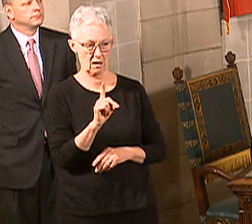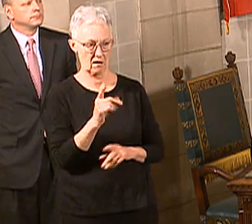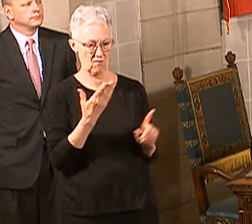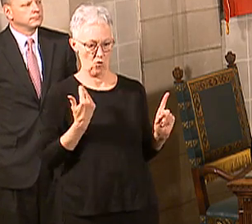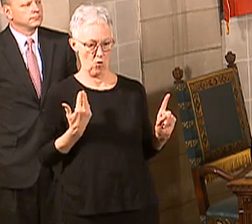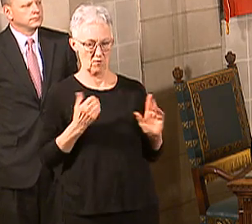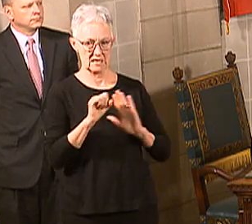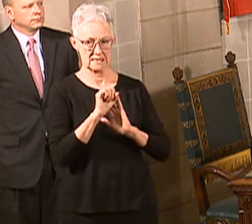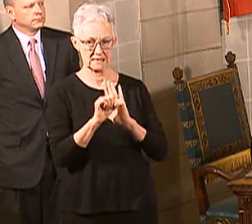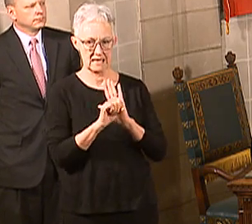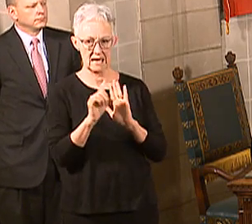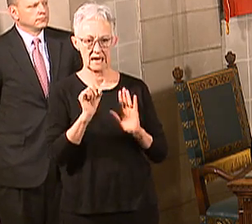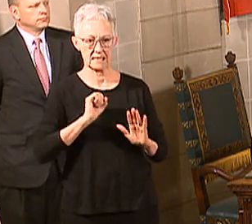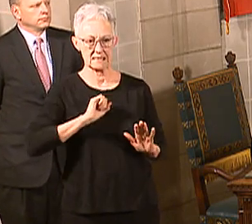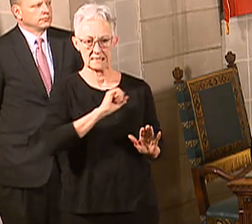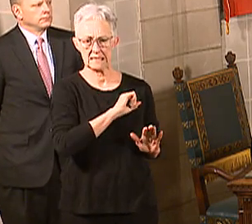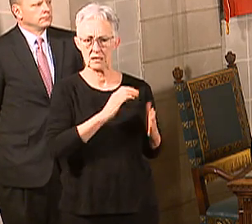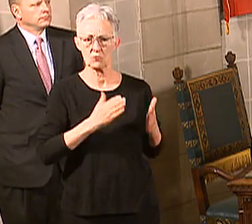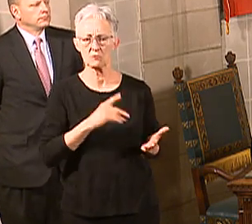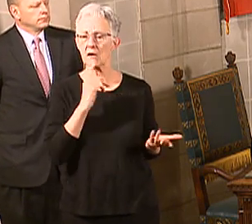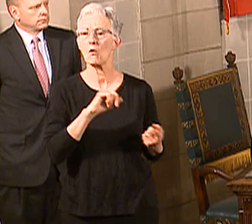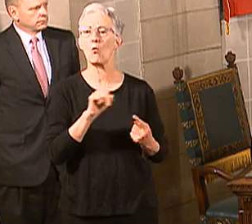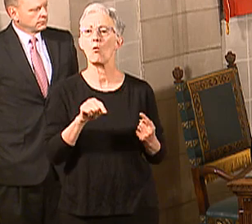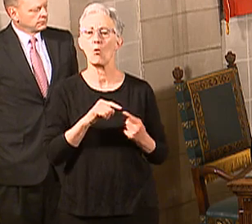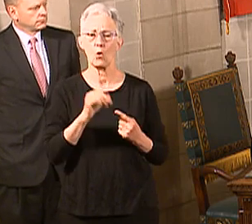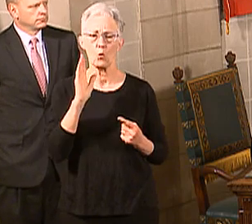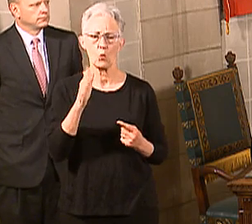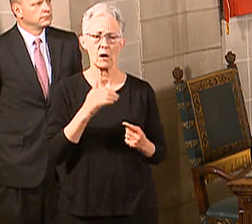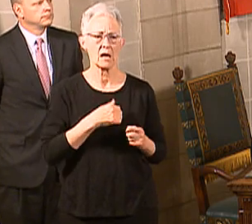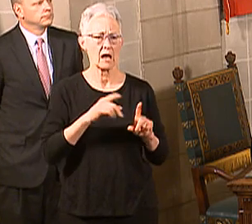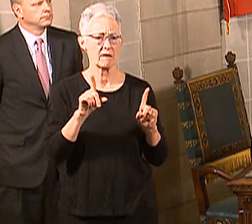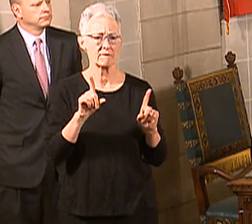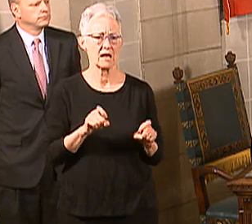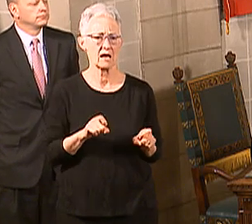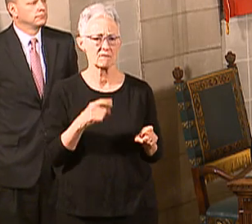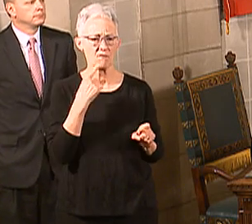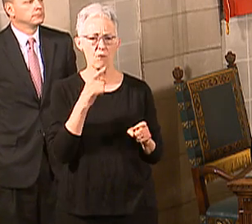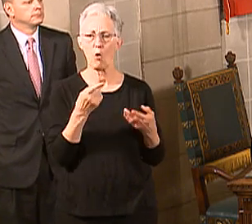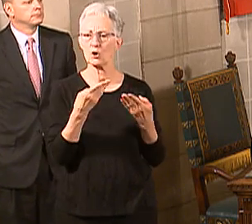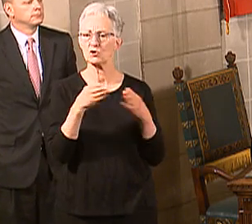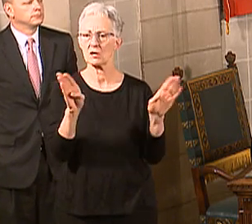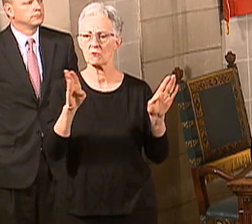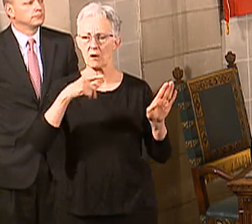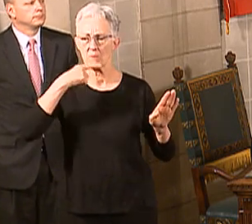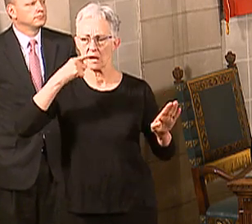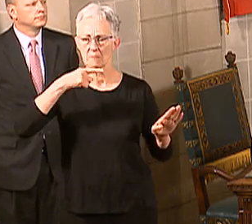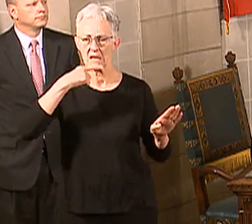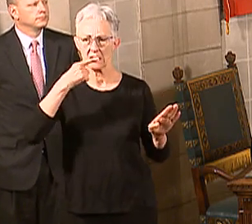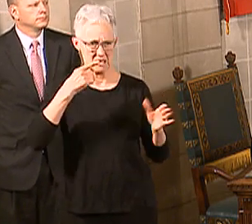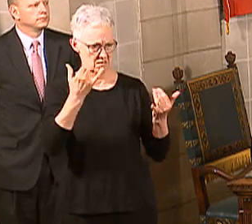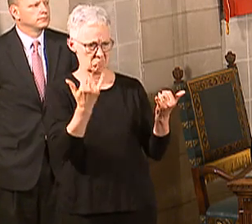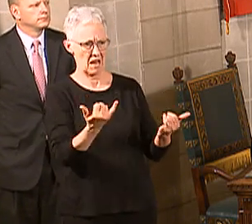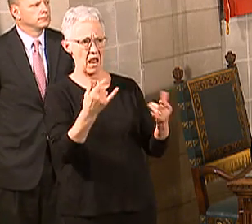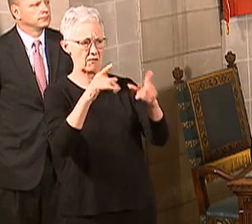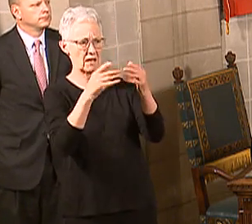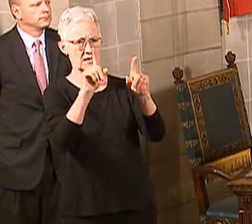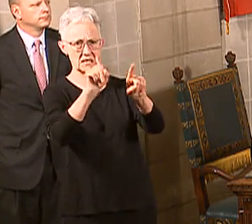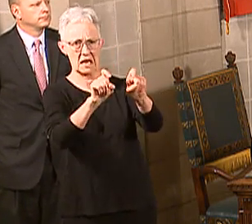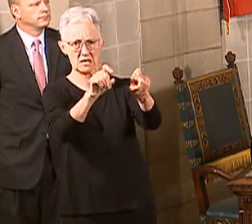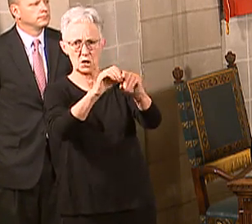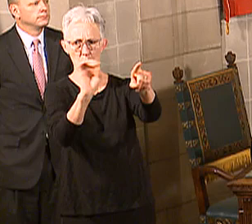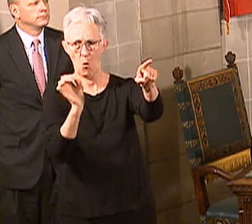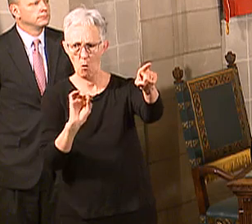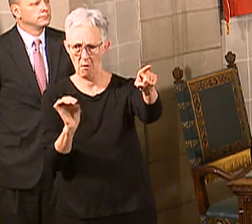testing be done for residents in rural areas, general public residents? It's being done in Omaha, it's not being done in rural areas.